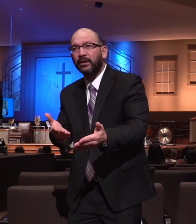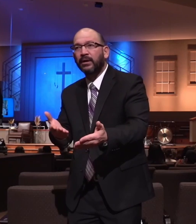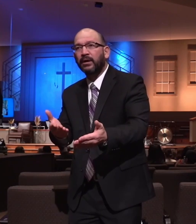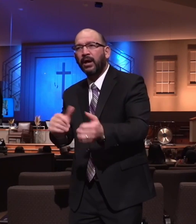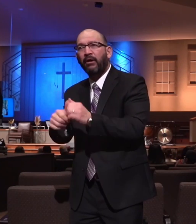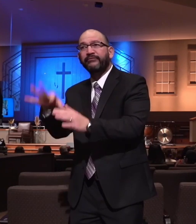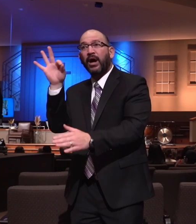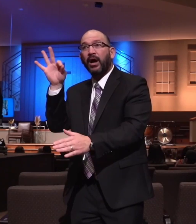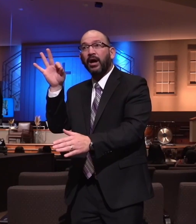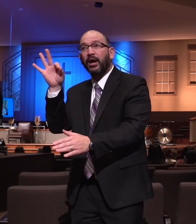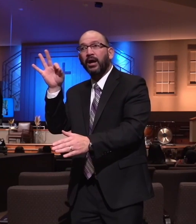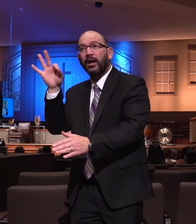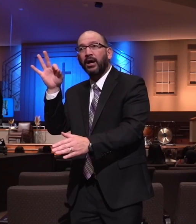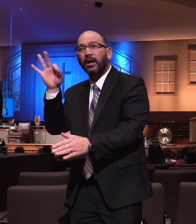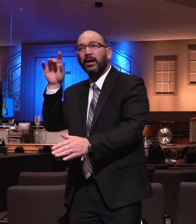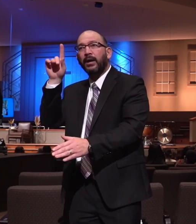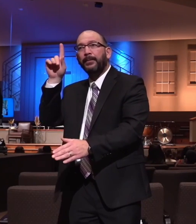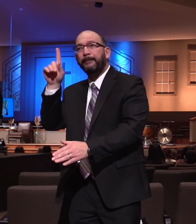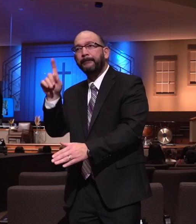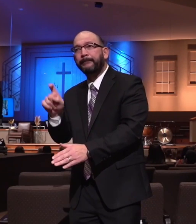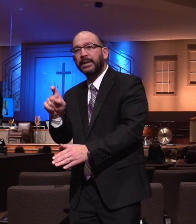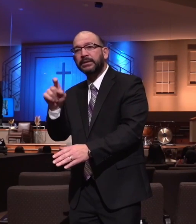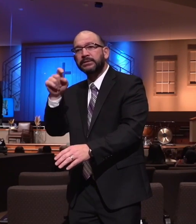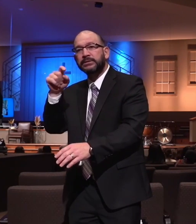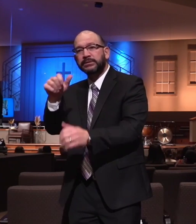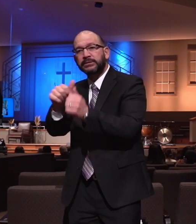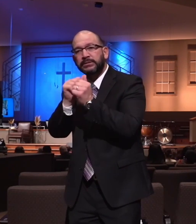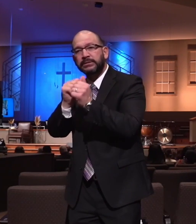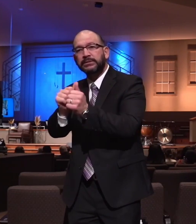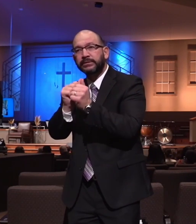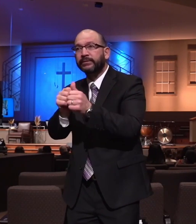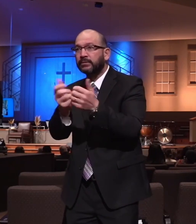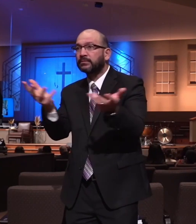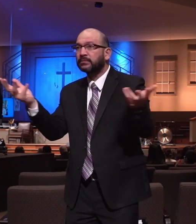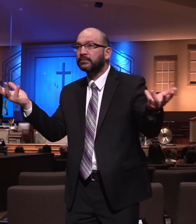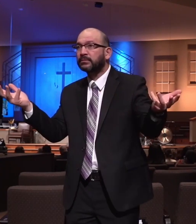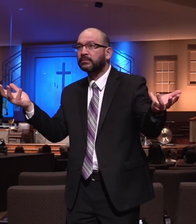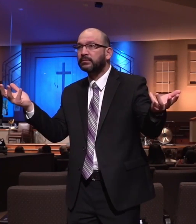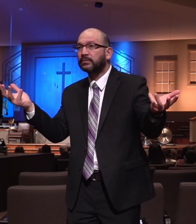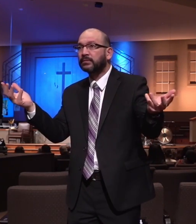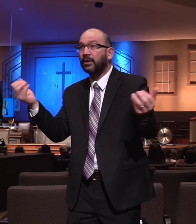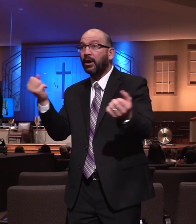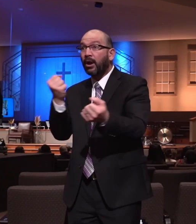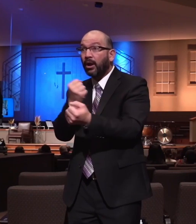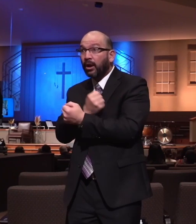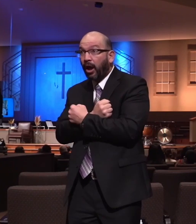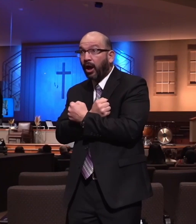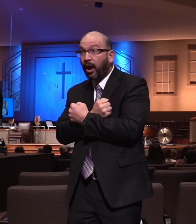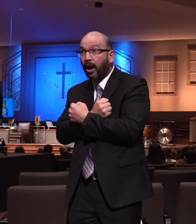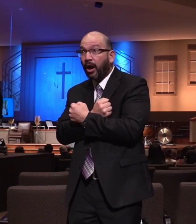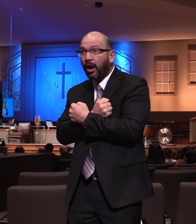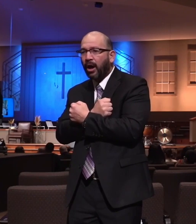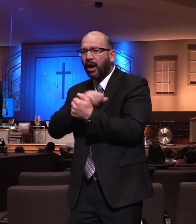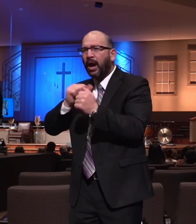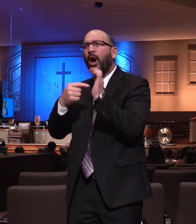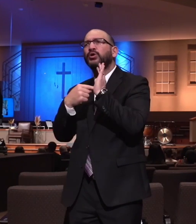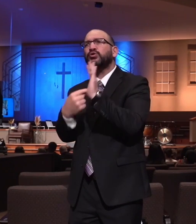your children are doing if you don't spend time with them. Love is spelled T-I-M-E,